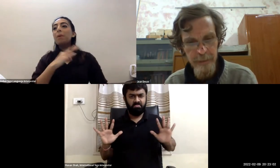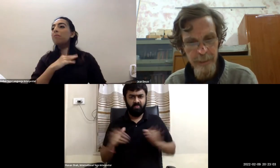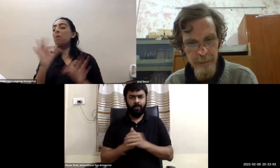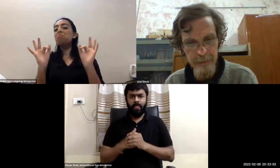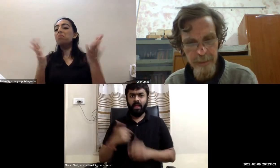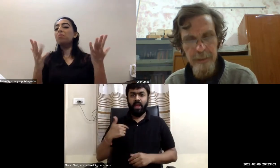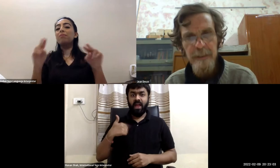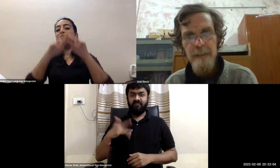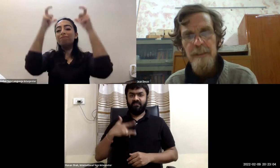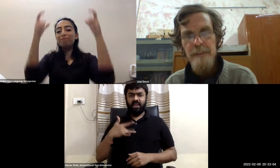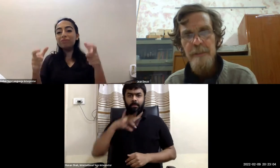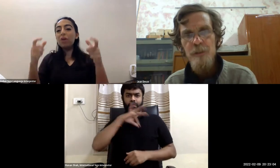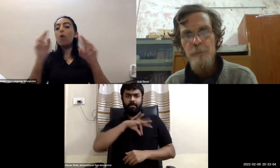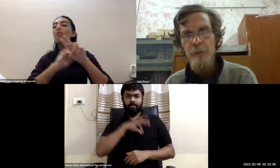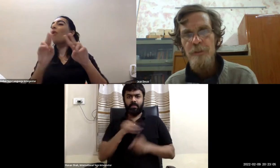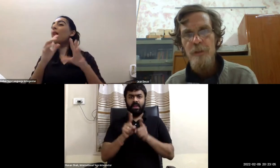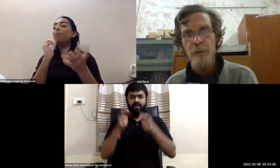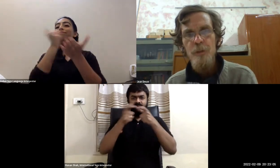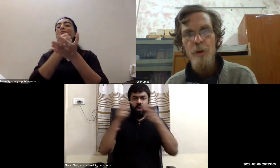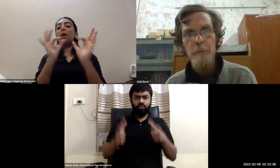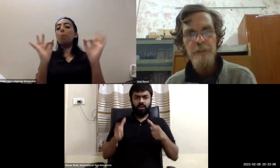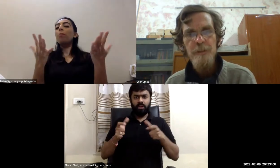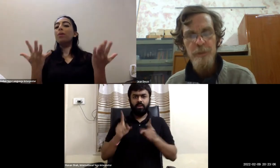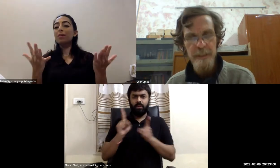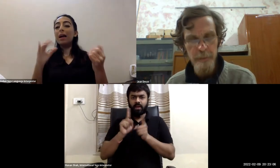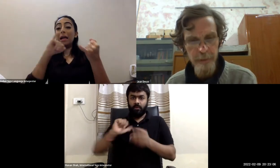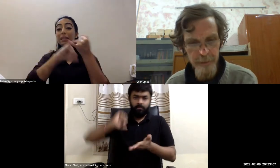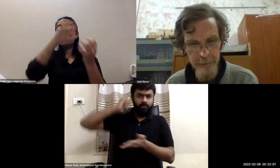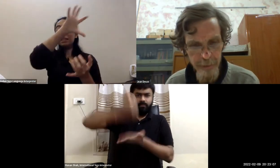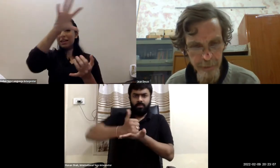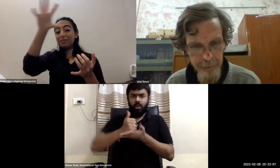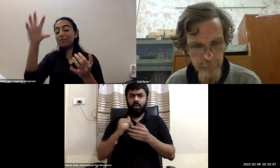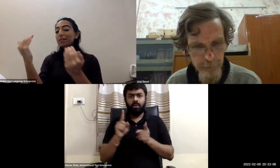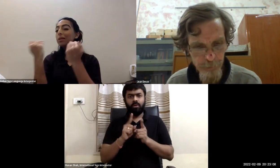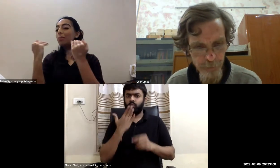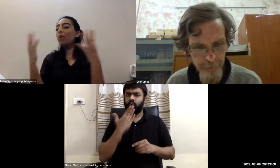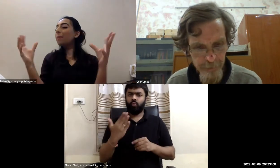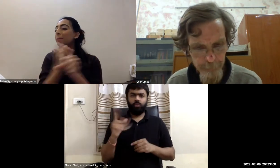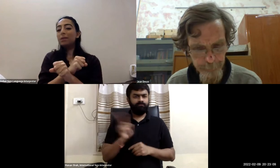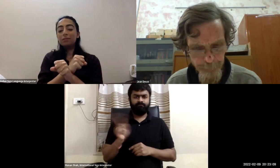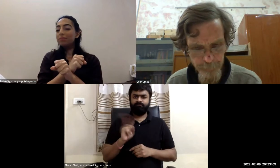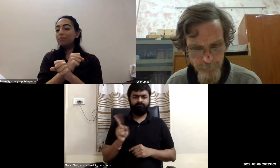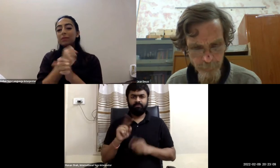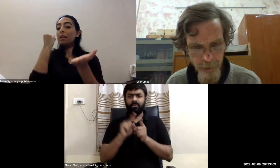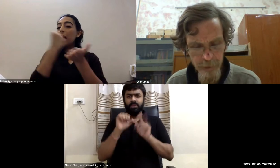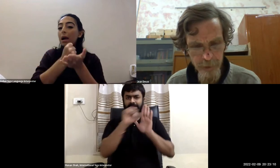guarantee state support to all persons with disabilities as a matter of rights